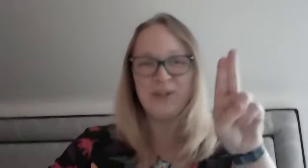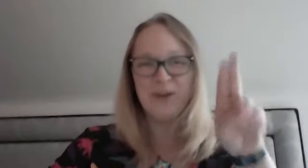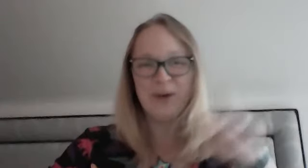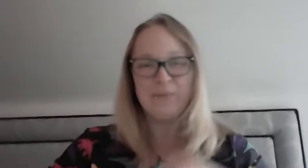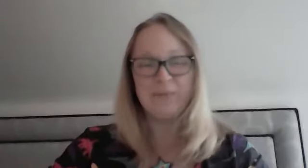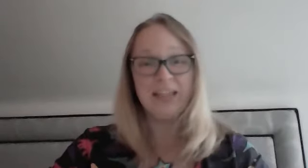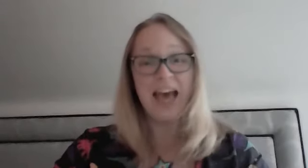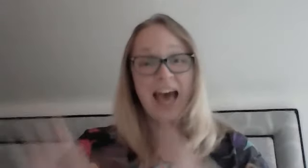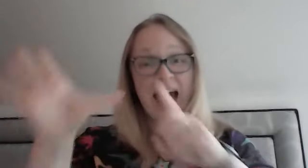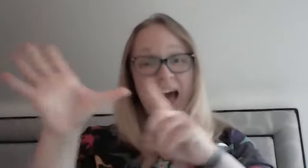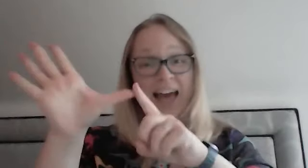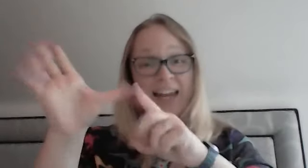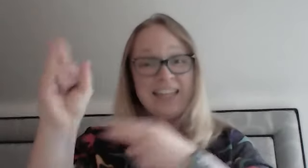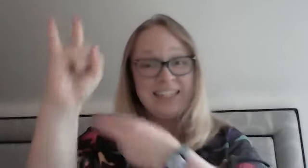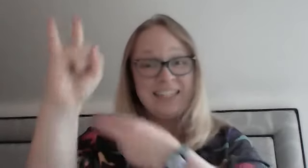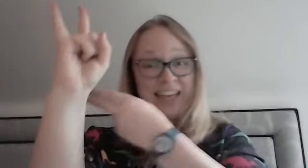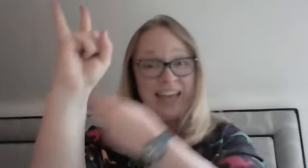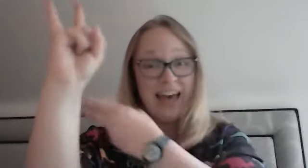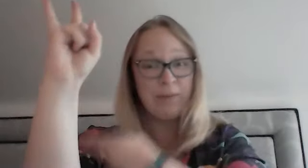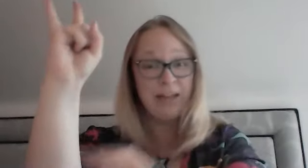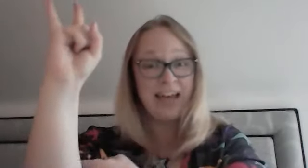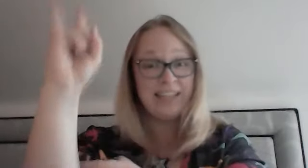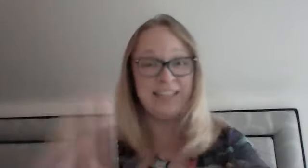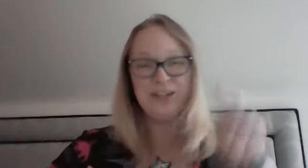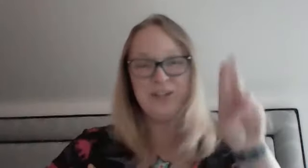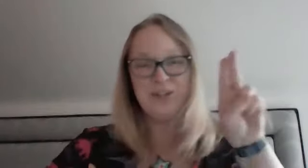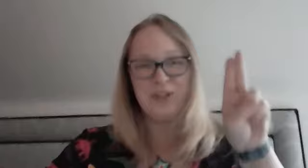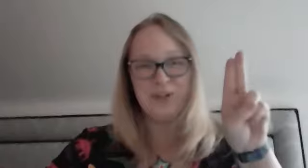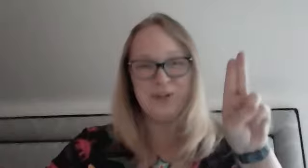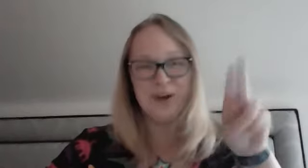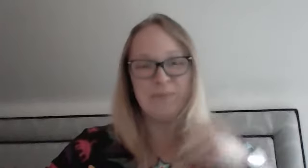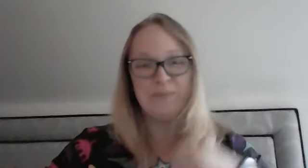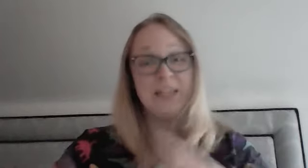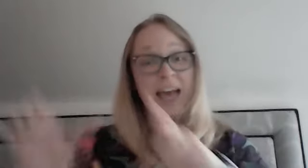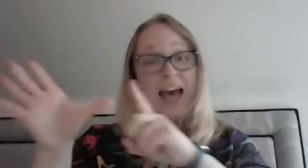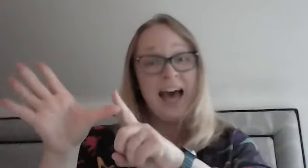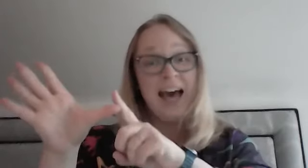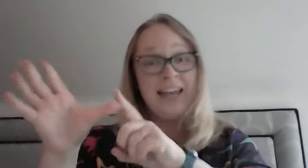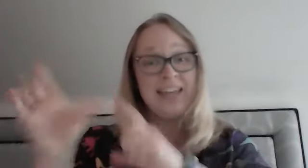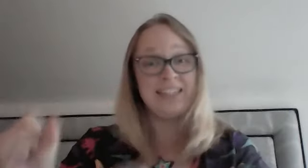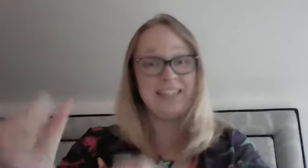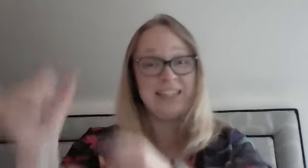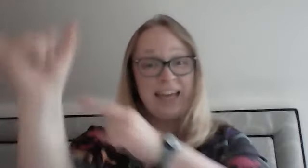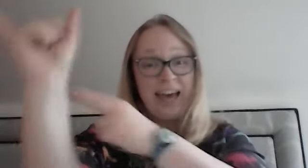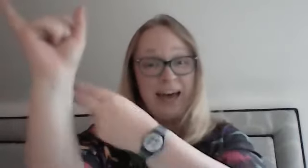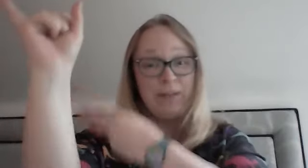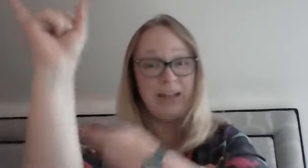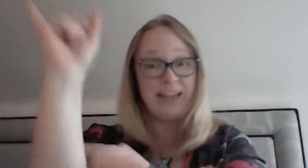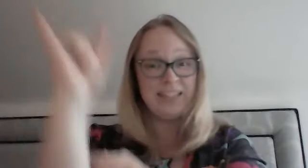humps. Alice, the camel has two humps. Alice, the camel has